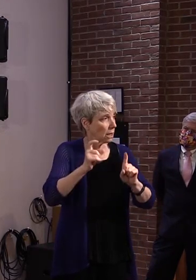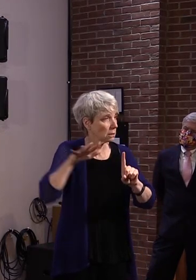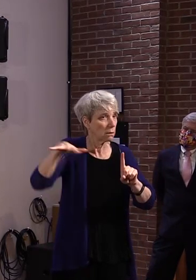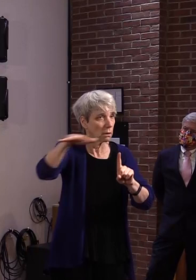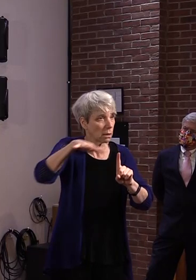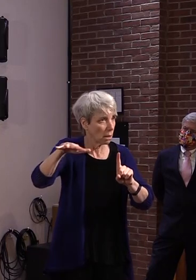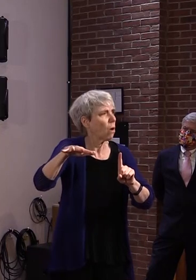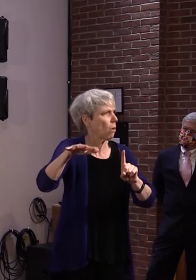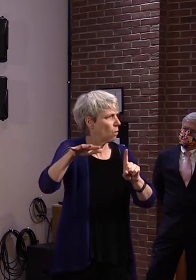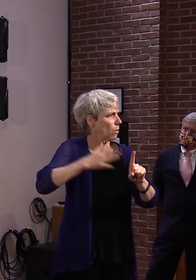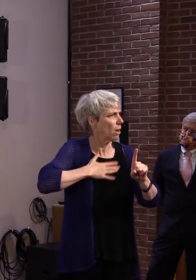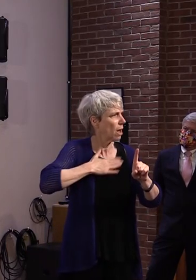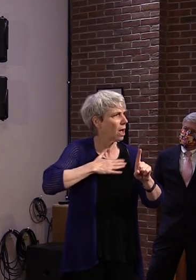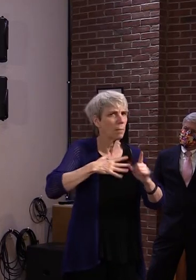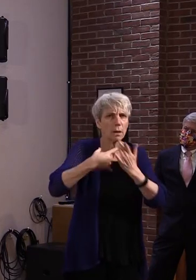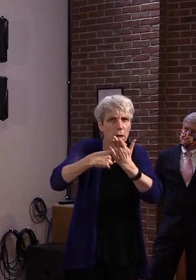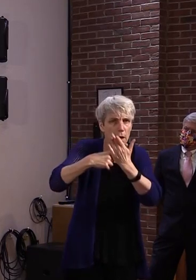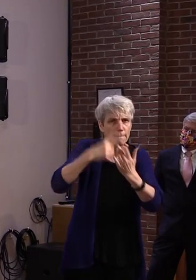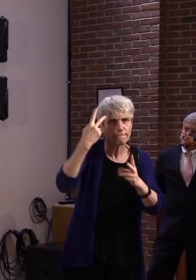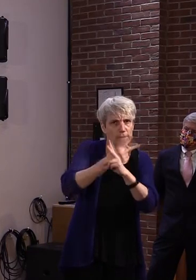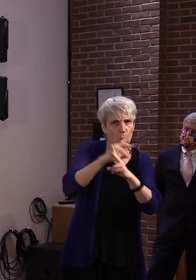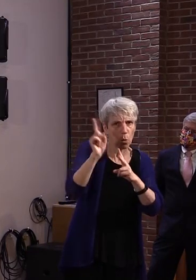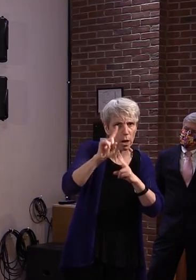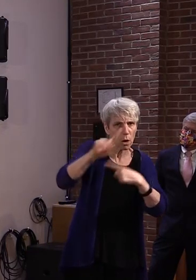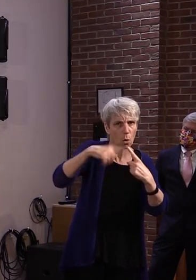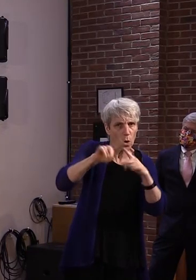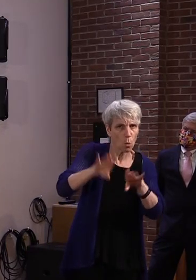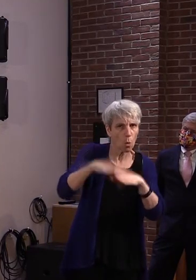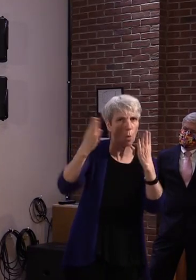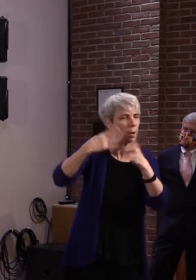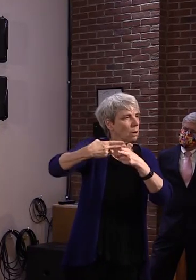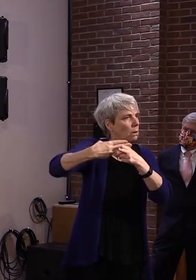to work with those regions to accommodate that need.